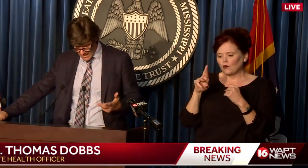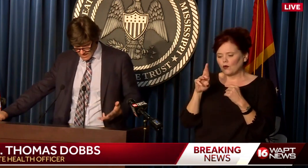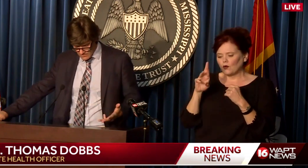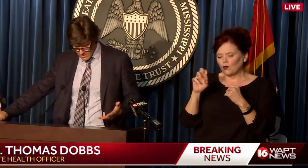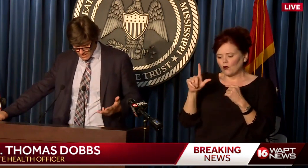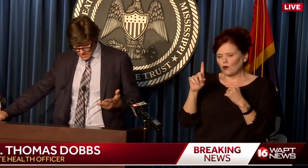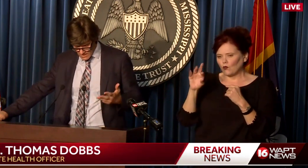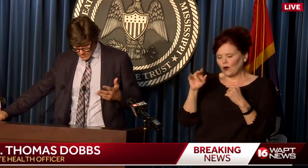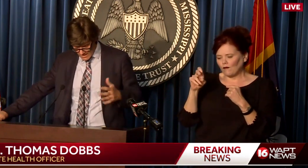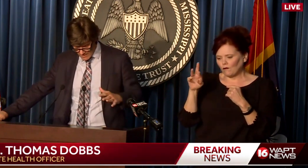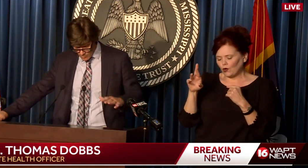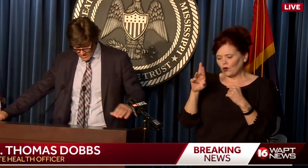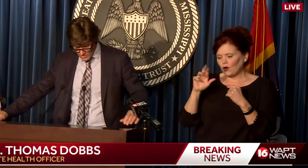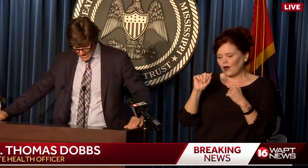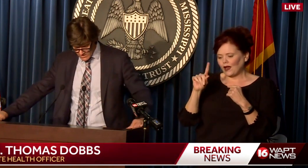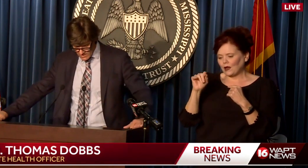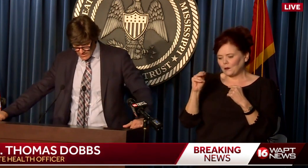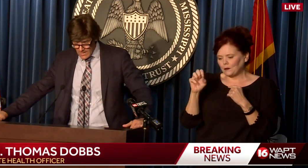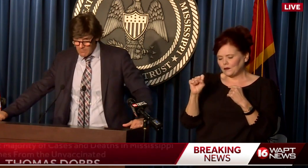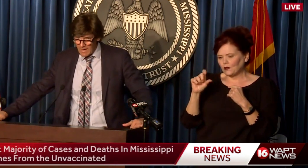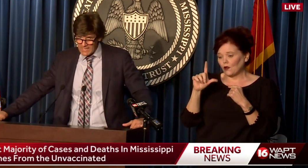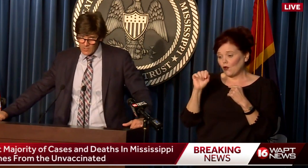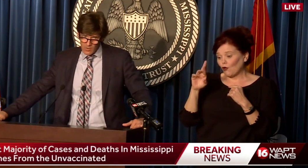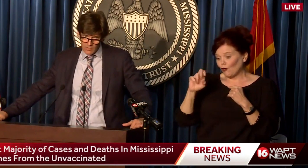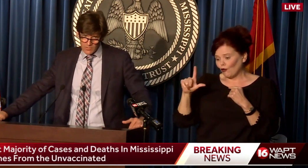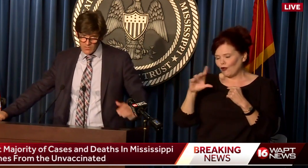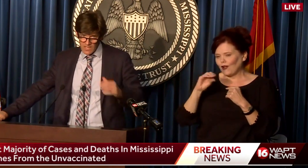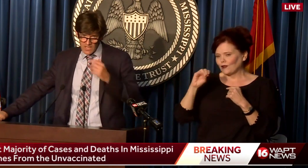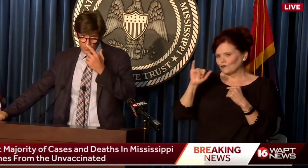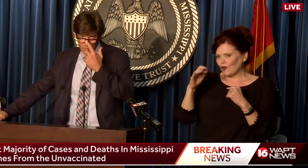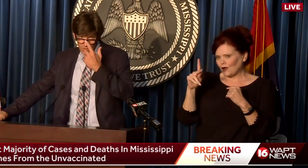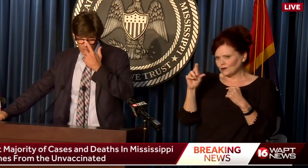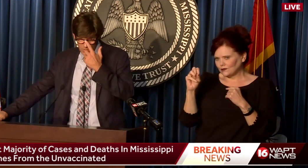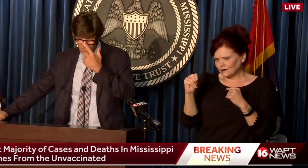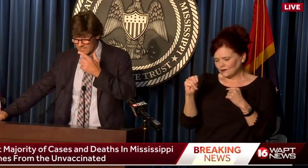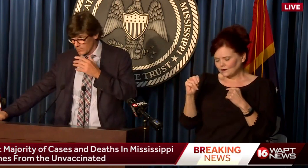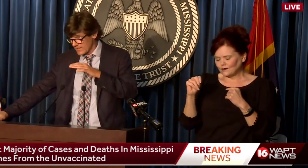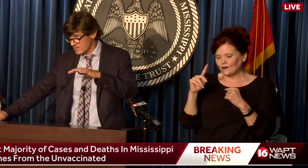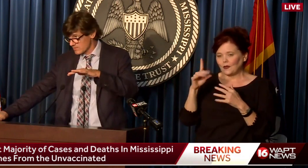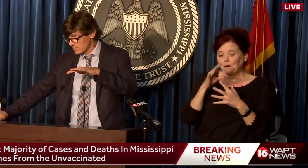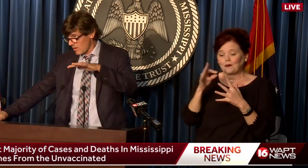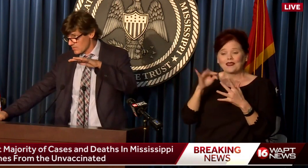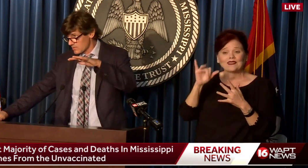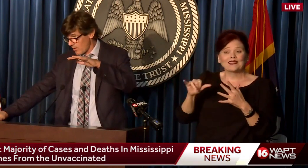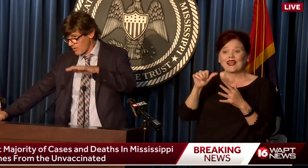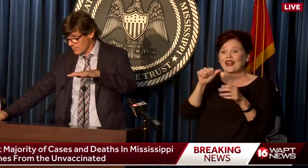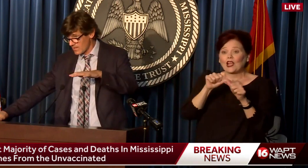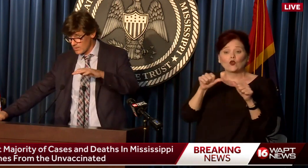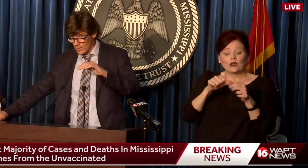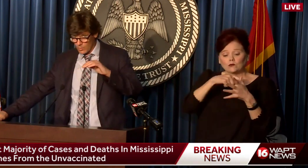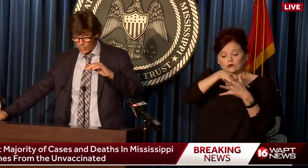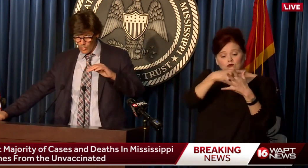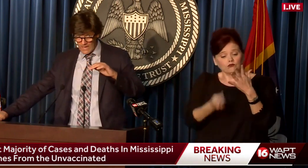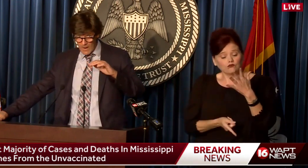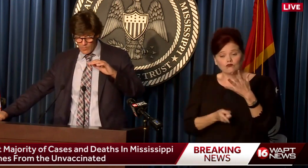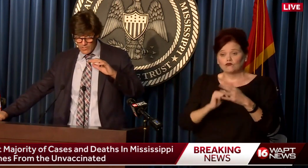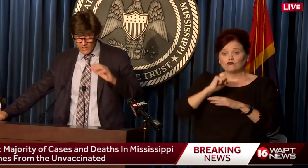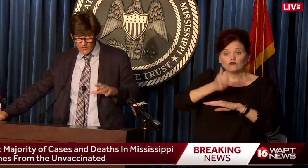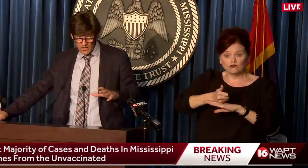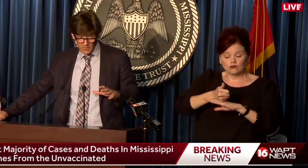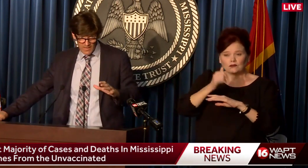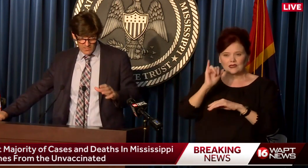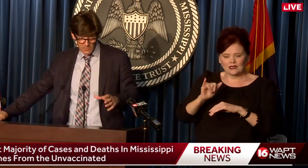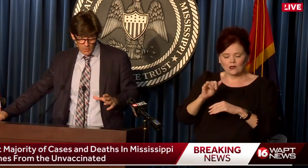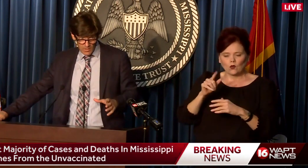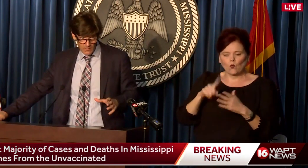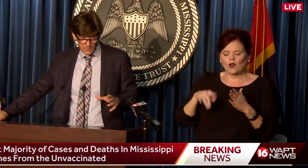Warren, Adams, and then we have one in Jackson. By and large, they were chosen in these locations to augment what our